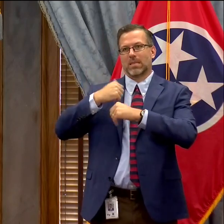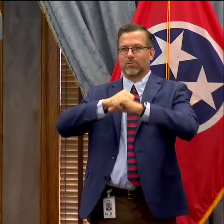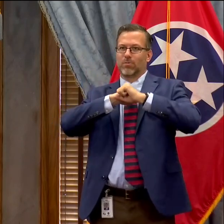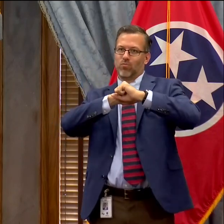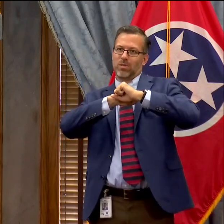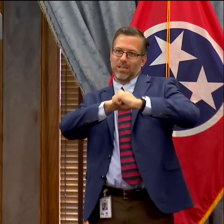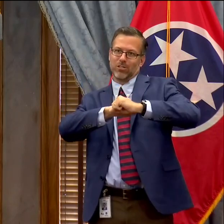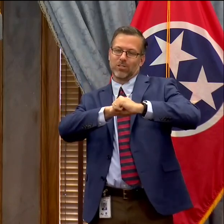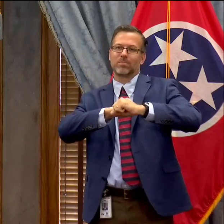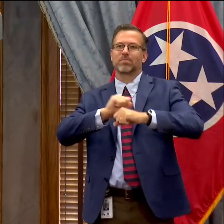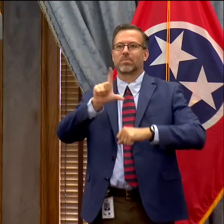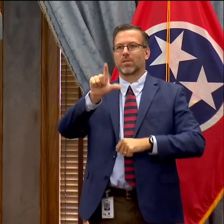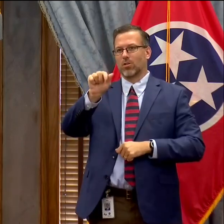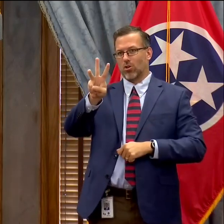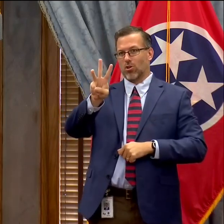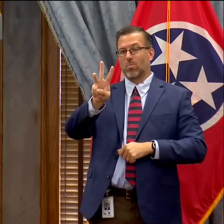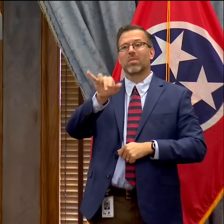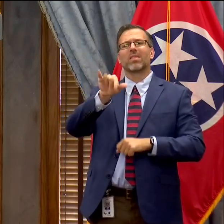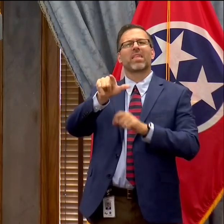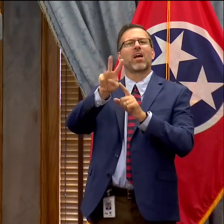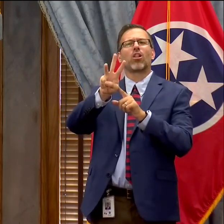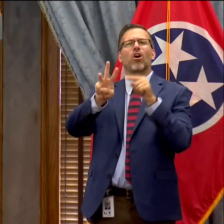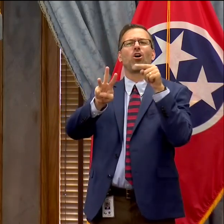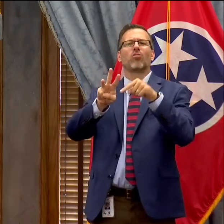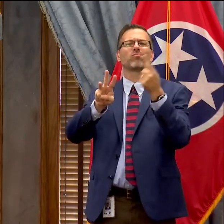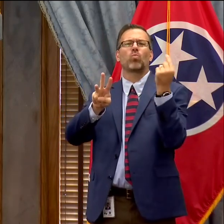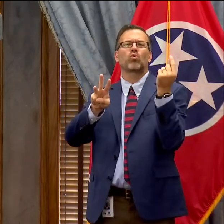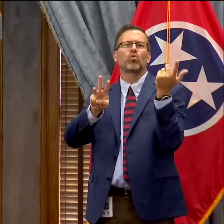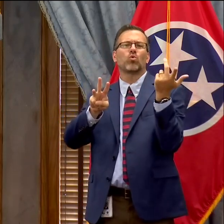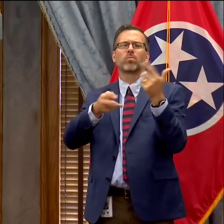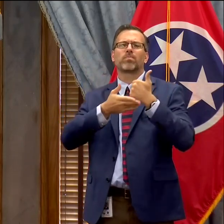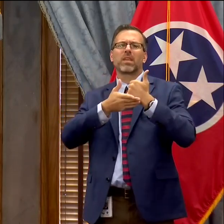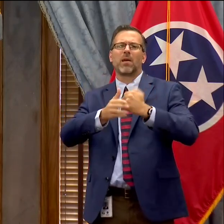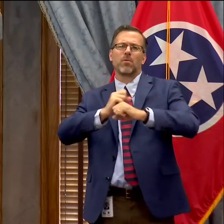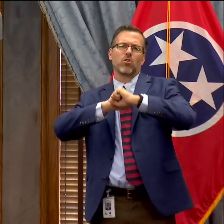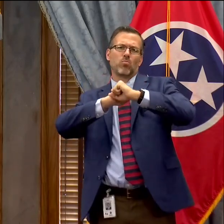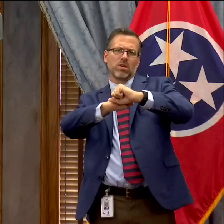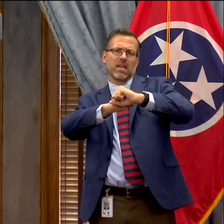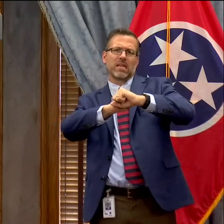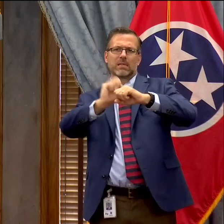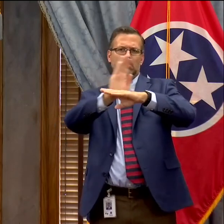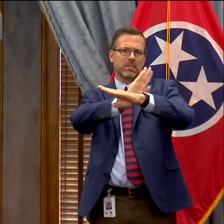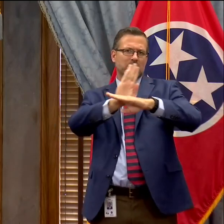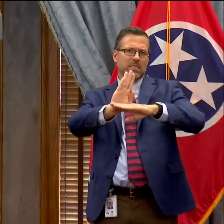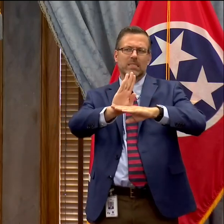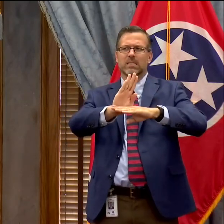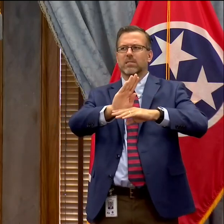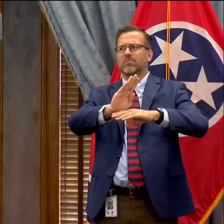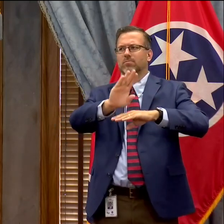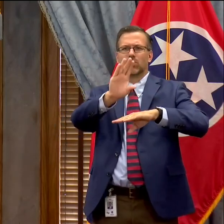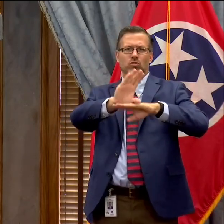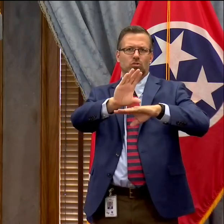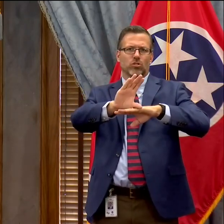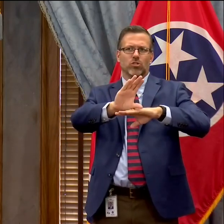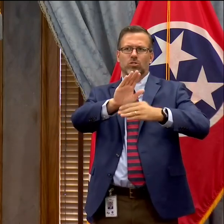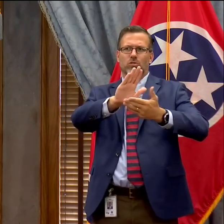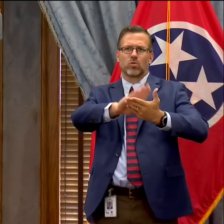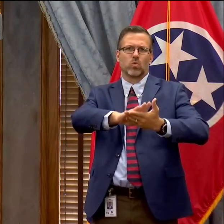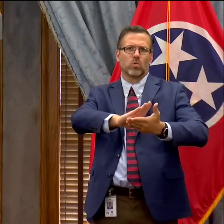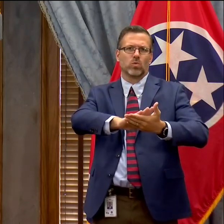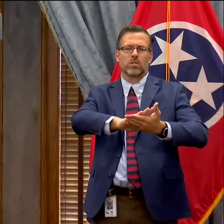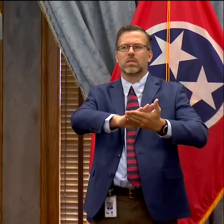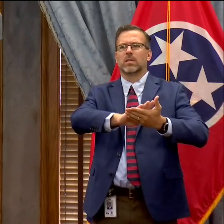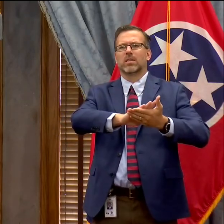legislation that protects businesses and organizations and churches and schools